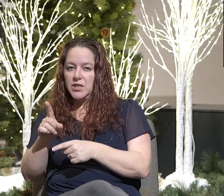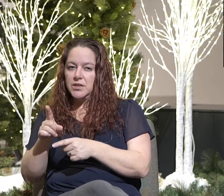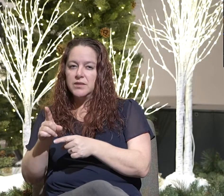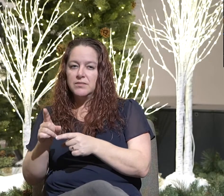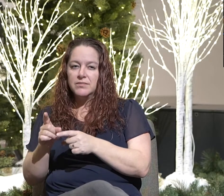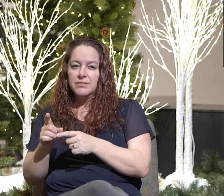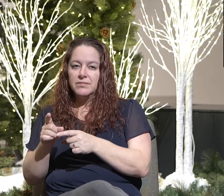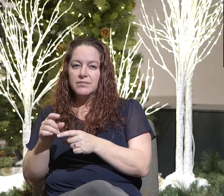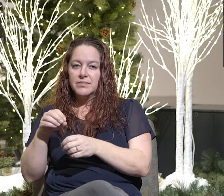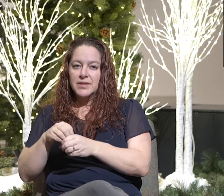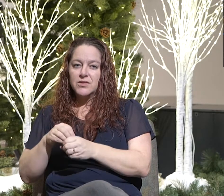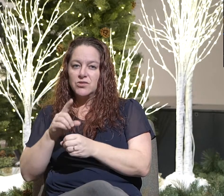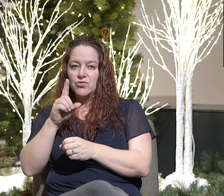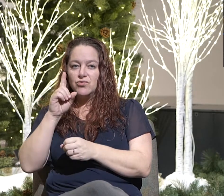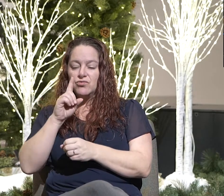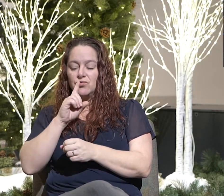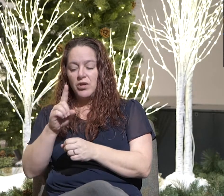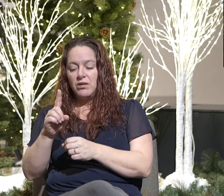time in the word.